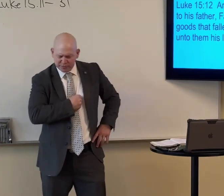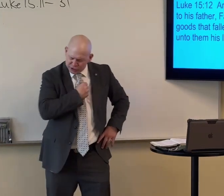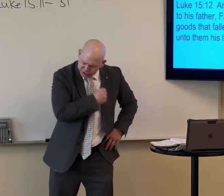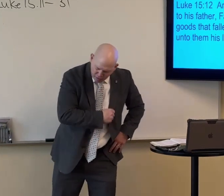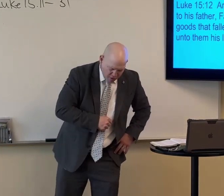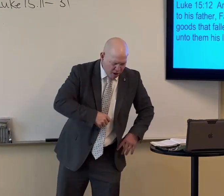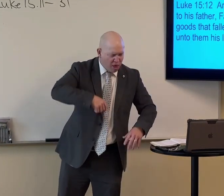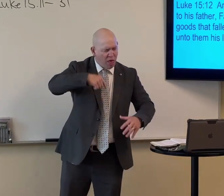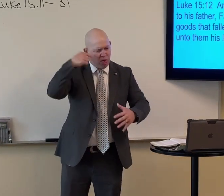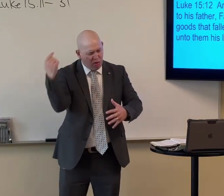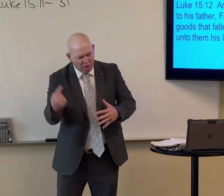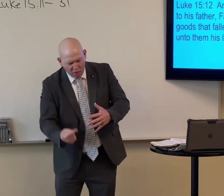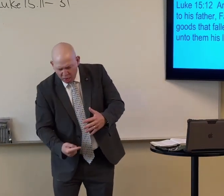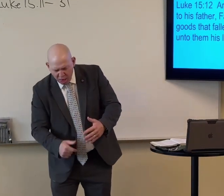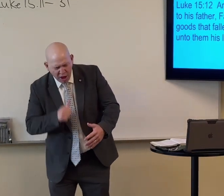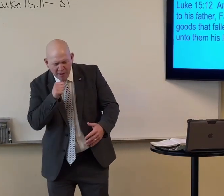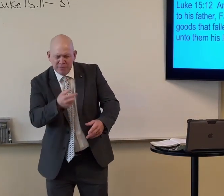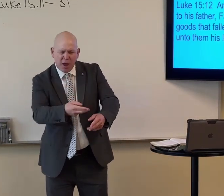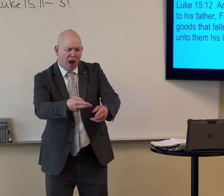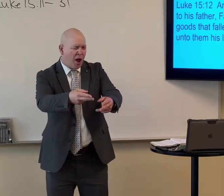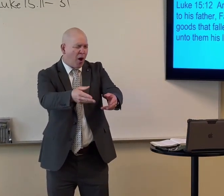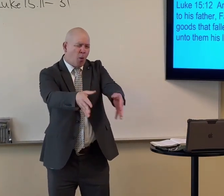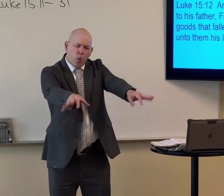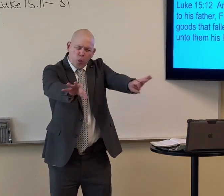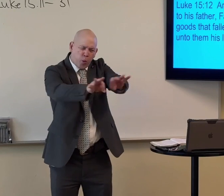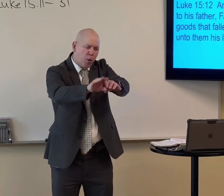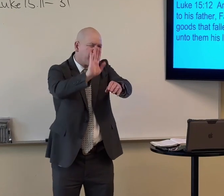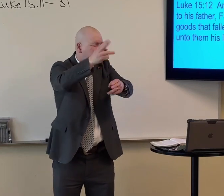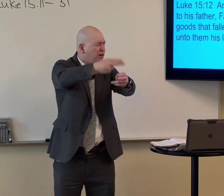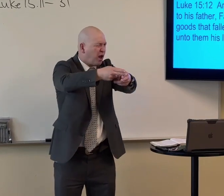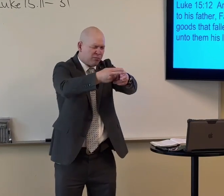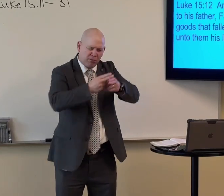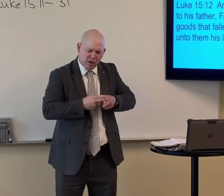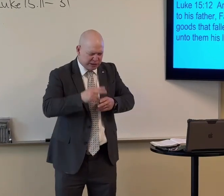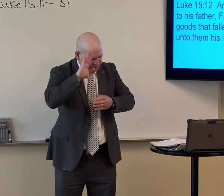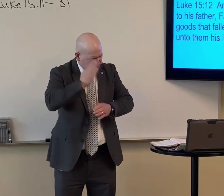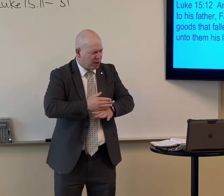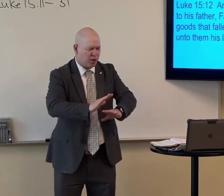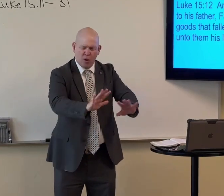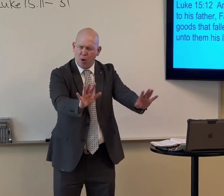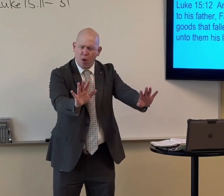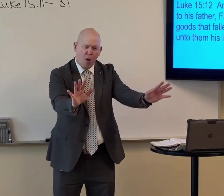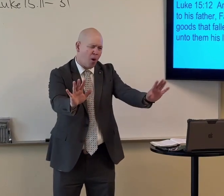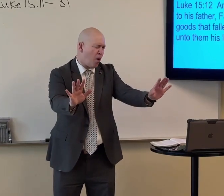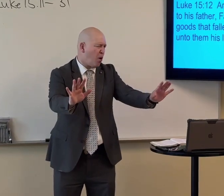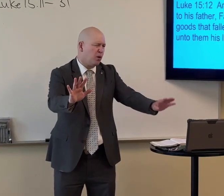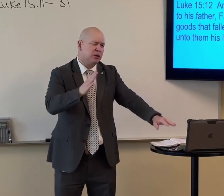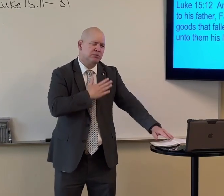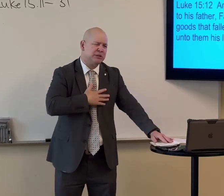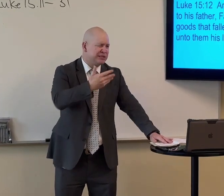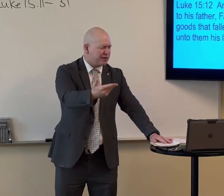that I'm so sorry for all of these things that I've done that I'm not even worthy to be called his son anymore.